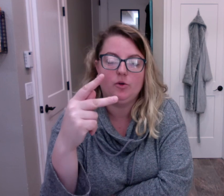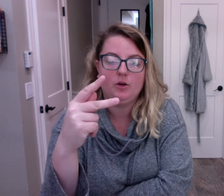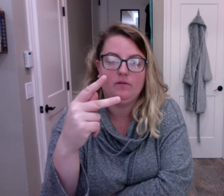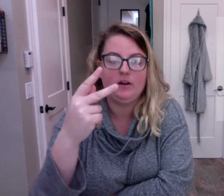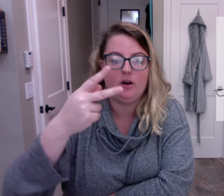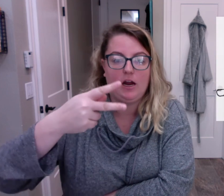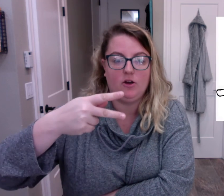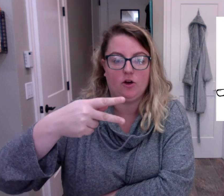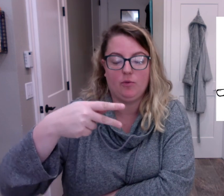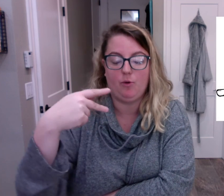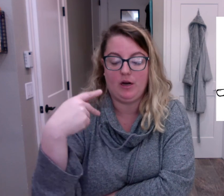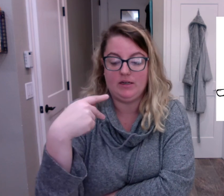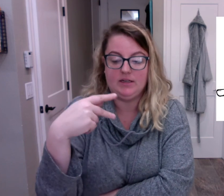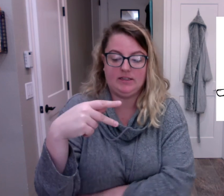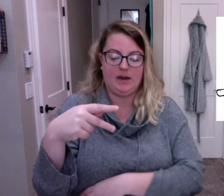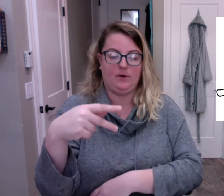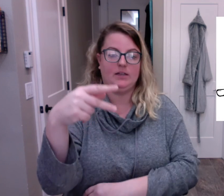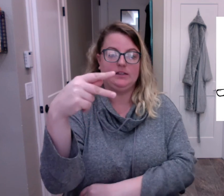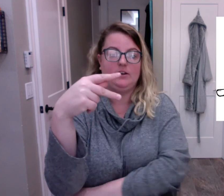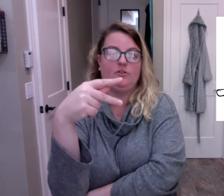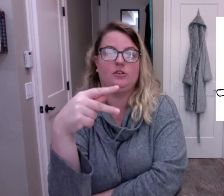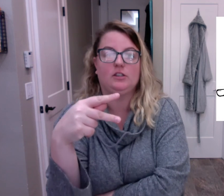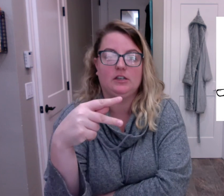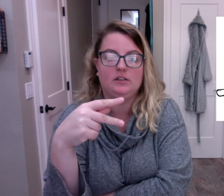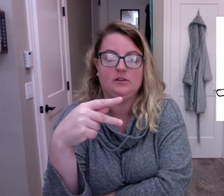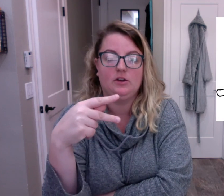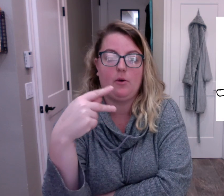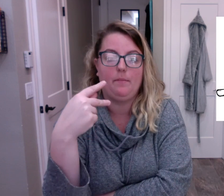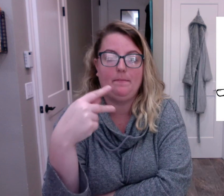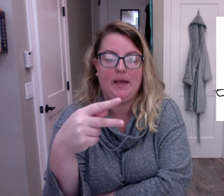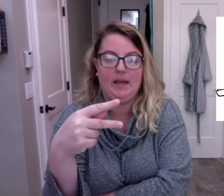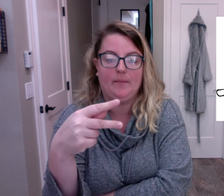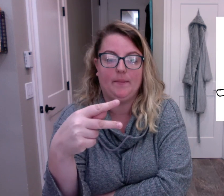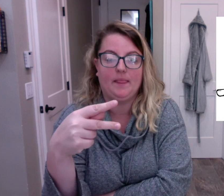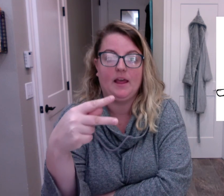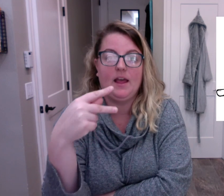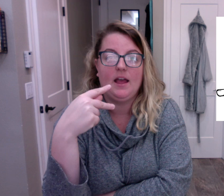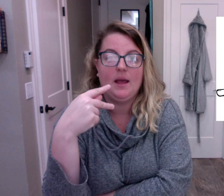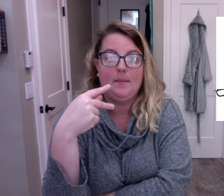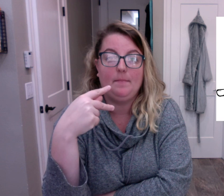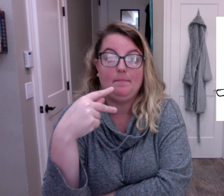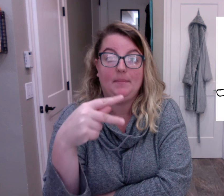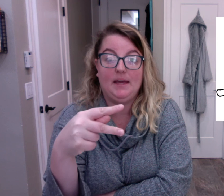and your middle finger and you're going to point sideways and you're just going to go P, P.